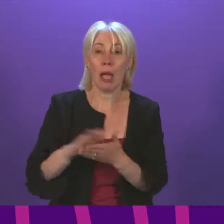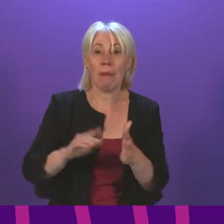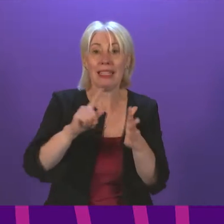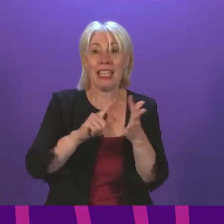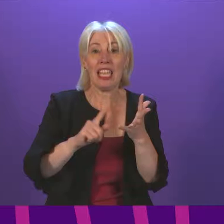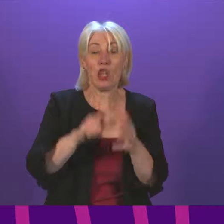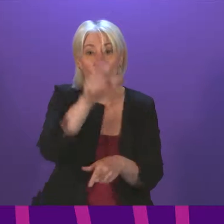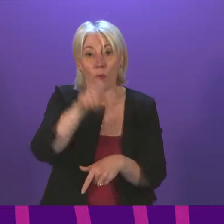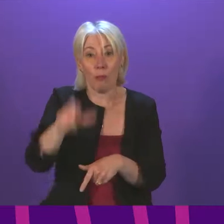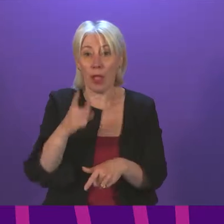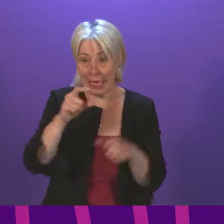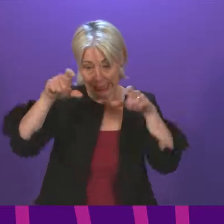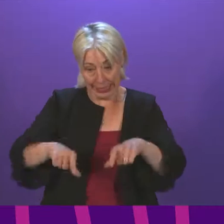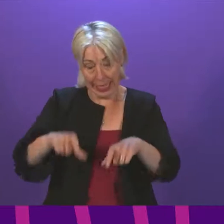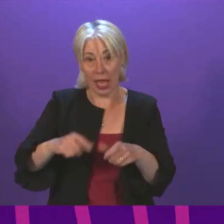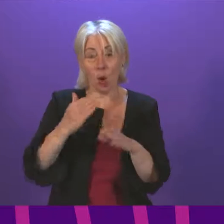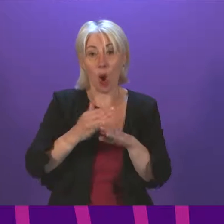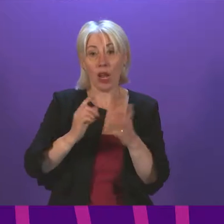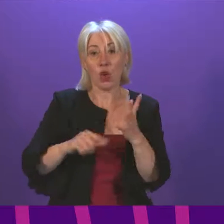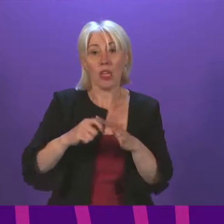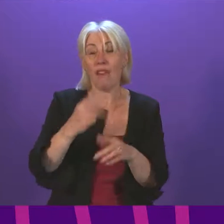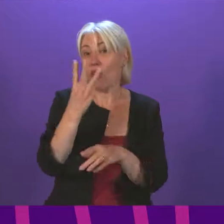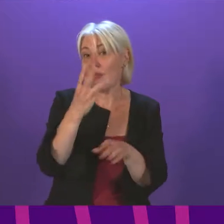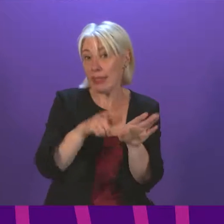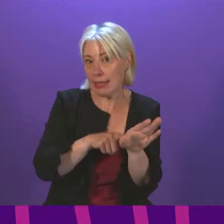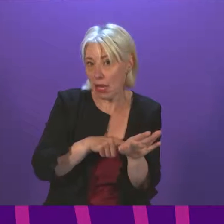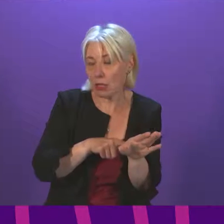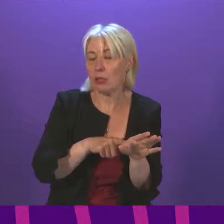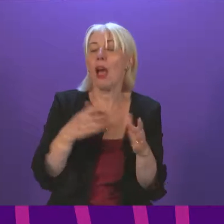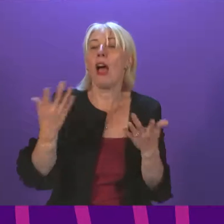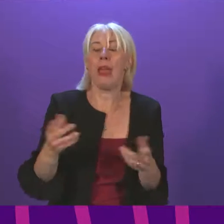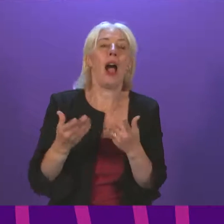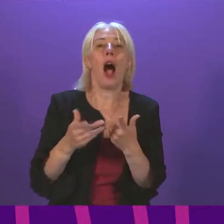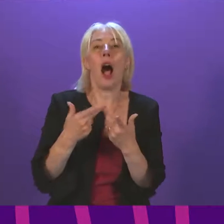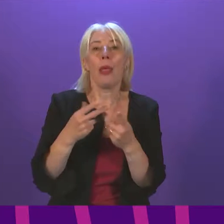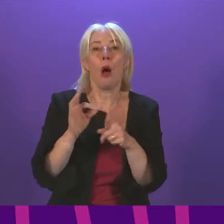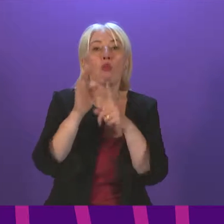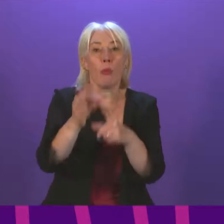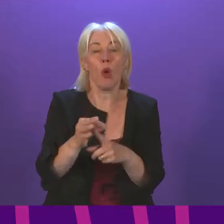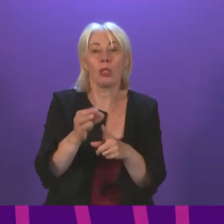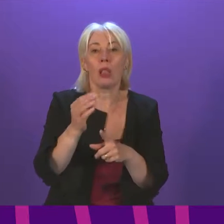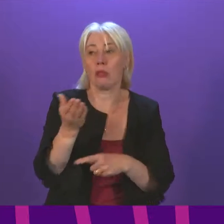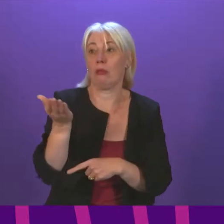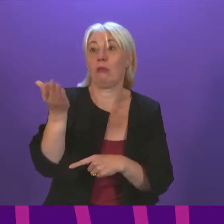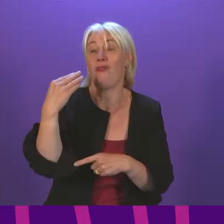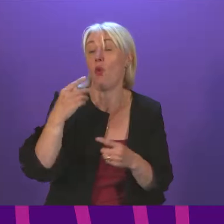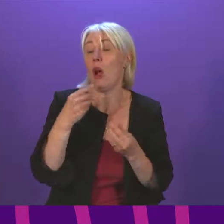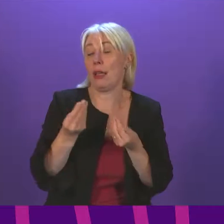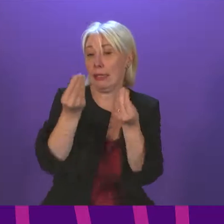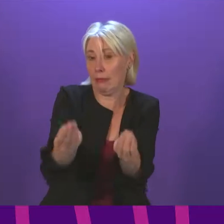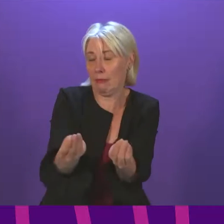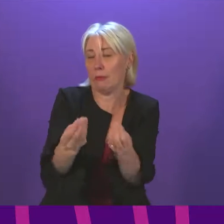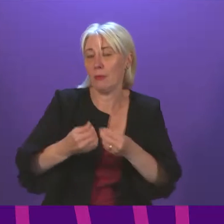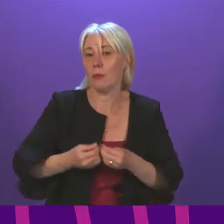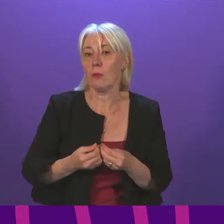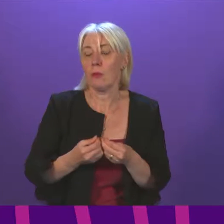and work in the UK for up to three years, in addition to the proposals that I set out in my earlier answer in relation to the